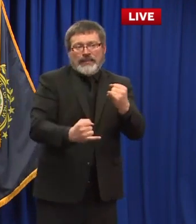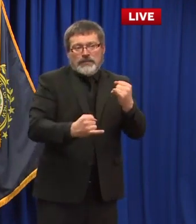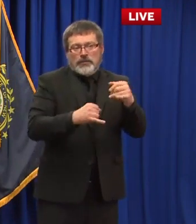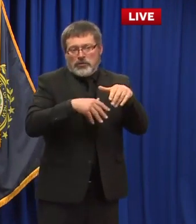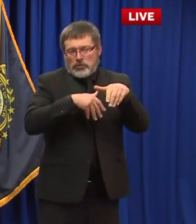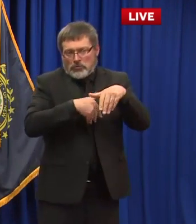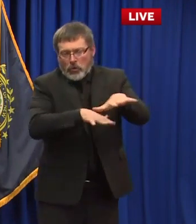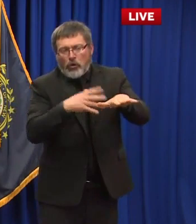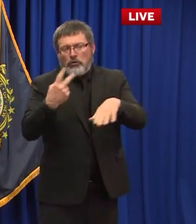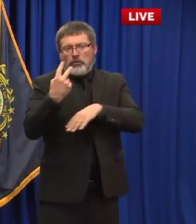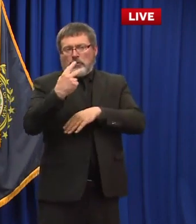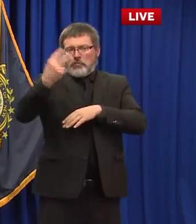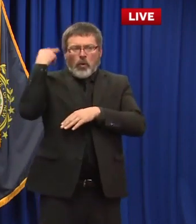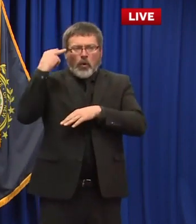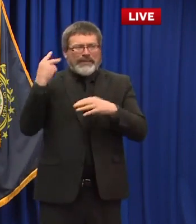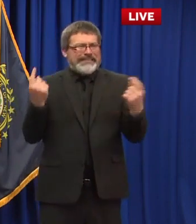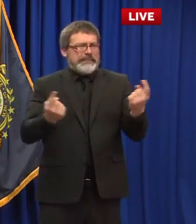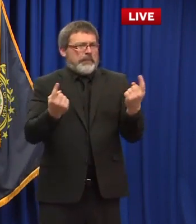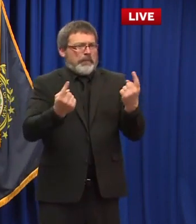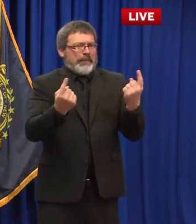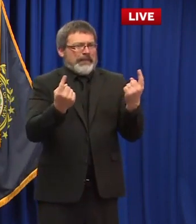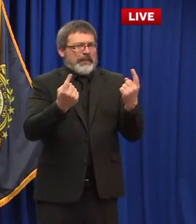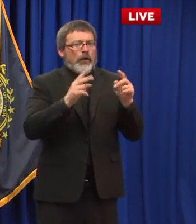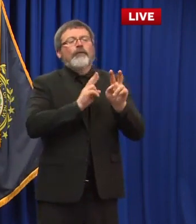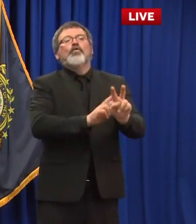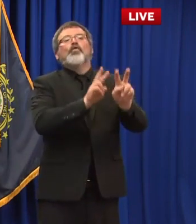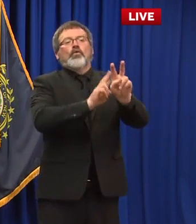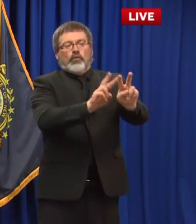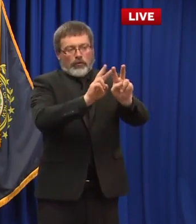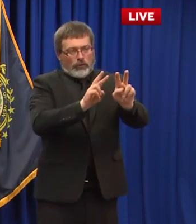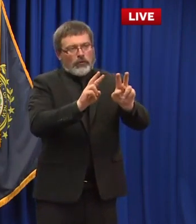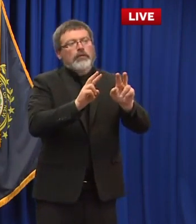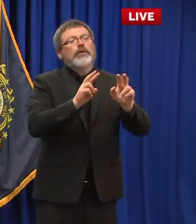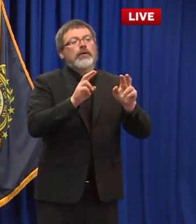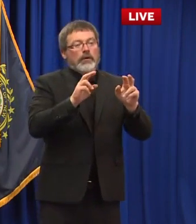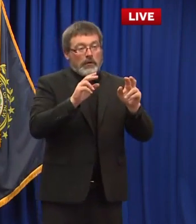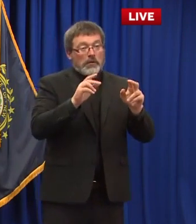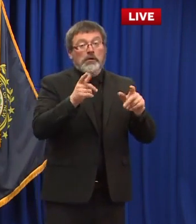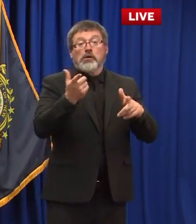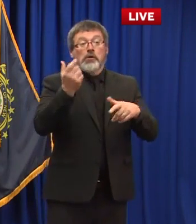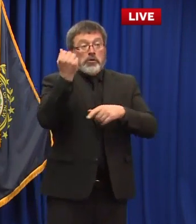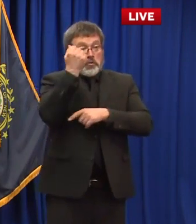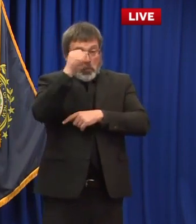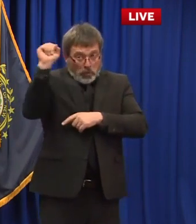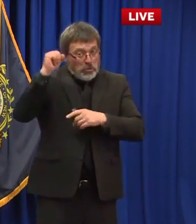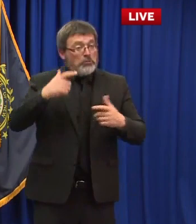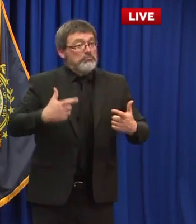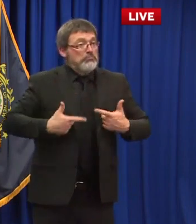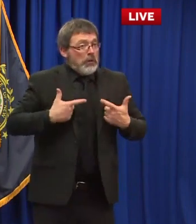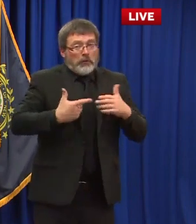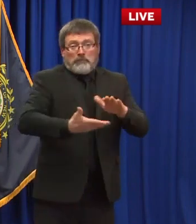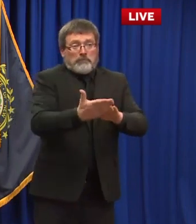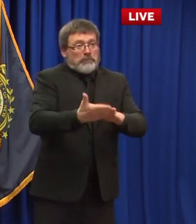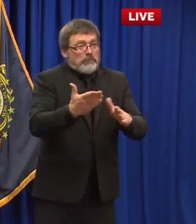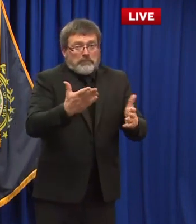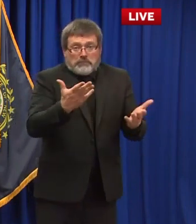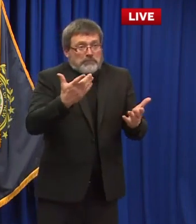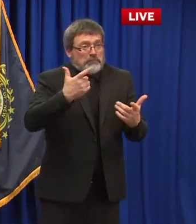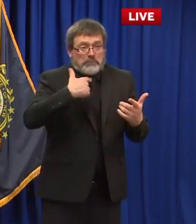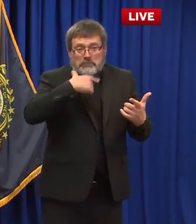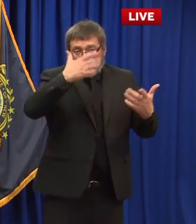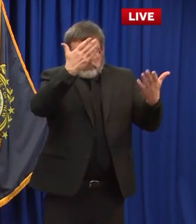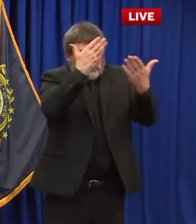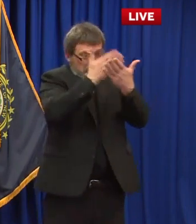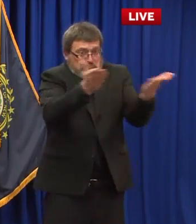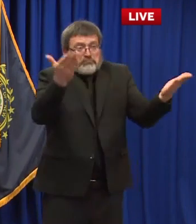um for for change constructive change surrounding that and maybe even after but uh we're going to be prepared here in new hampshire uh we're going to make sure that we're